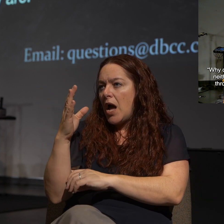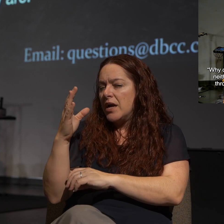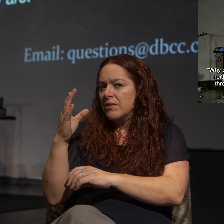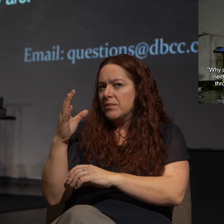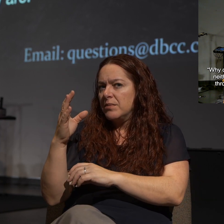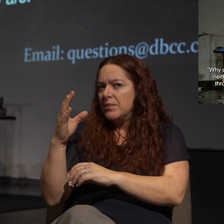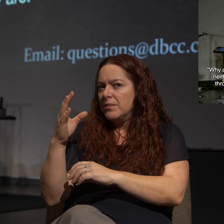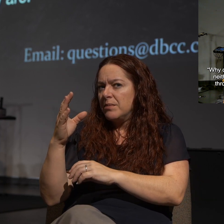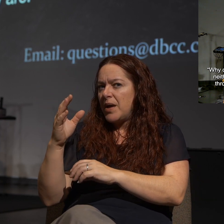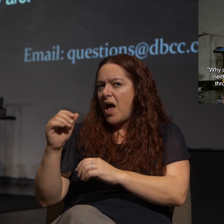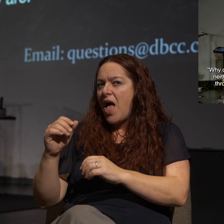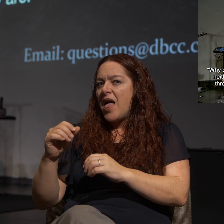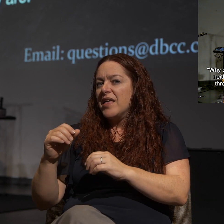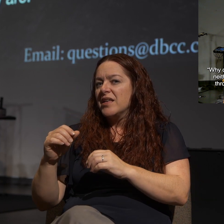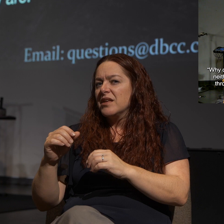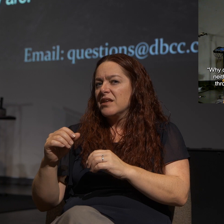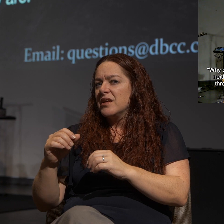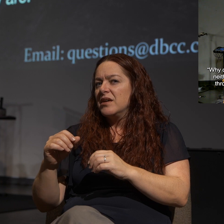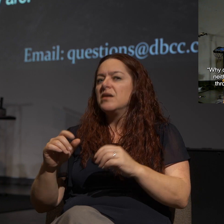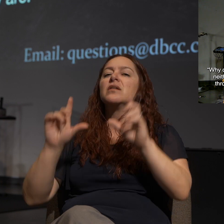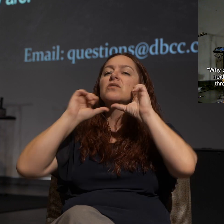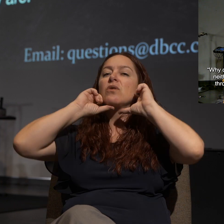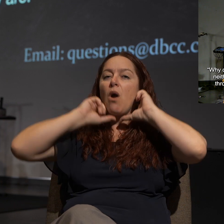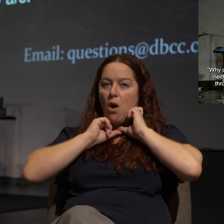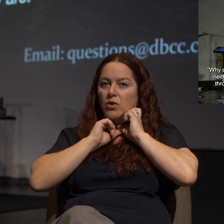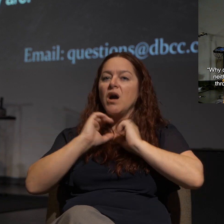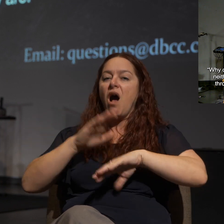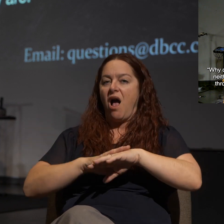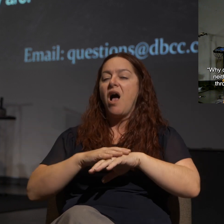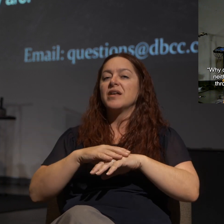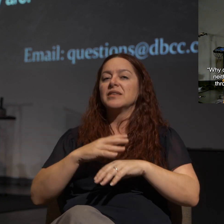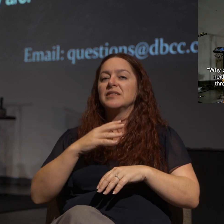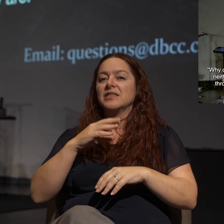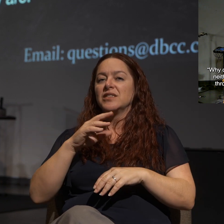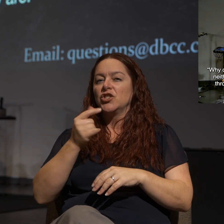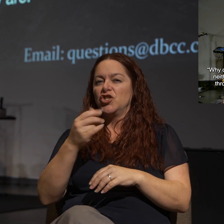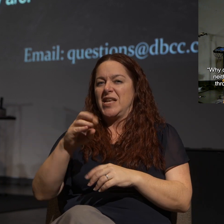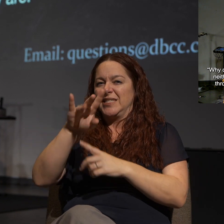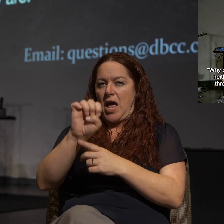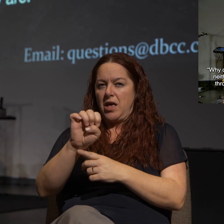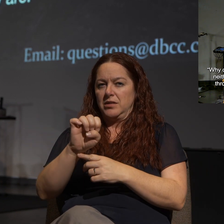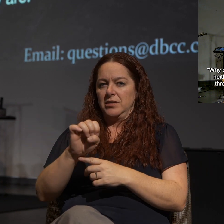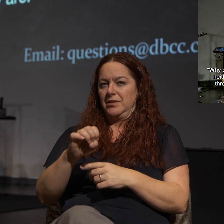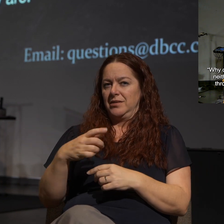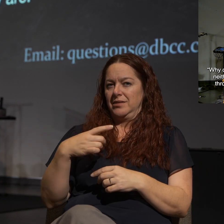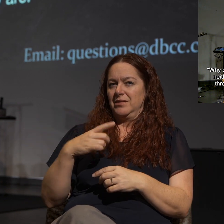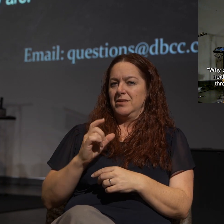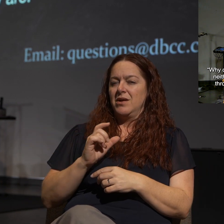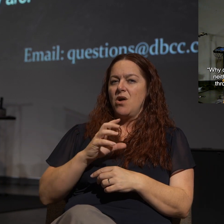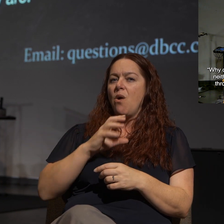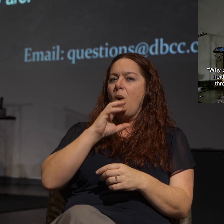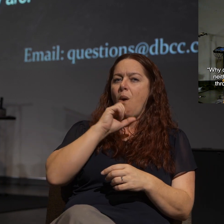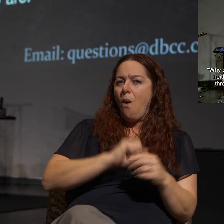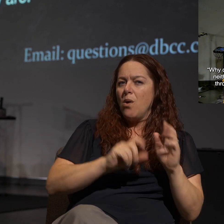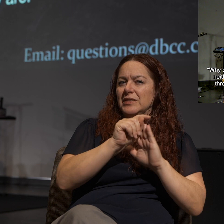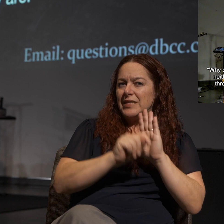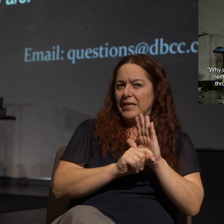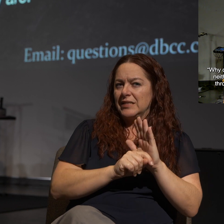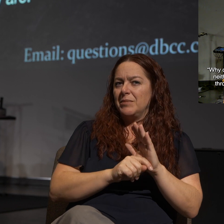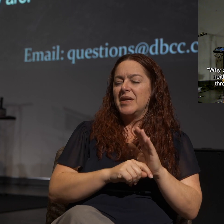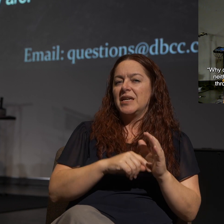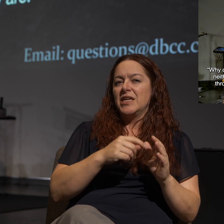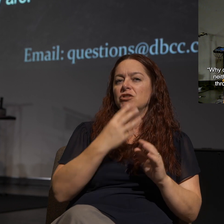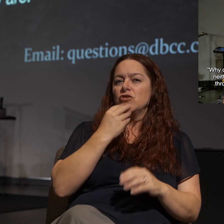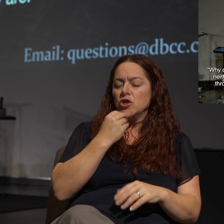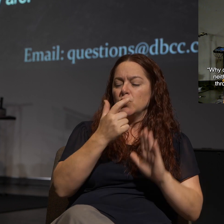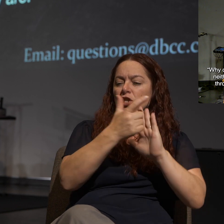Gentiles a yoke that neither we nor our ancestors have been able to bear? Why are we taking the Old Testament Jewish law, they wouldn't call it the Old